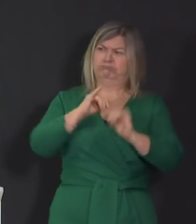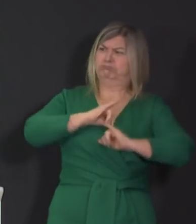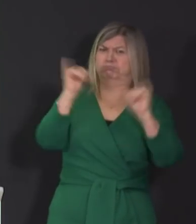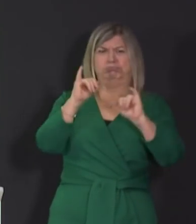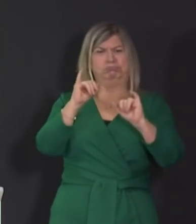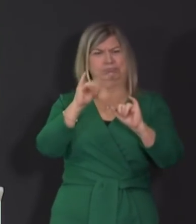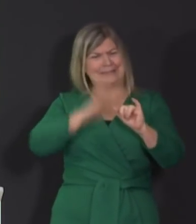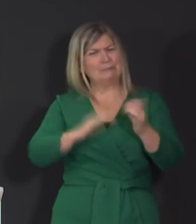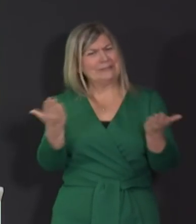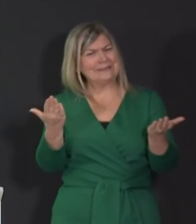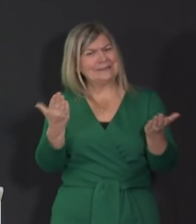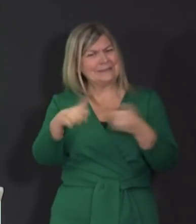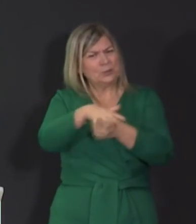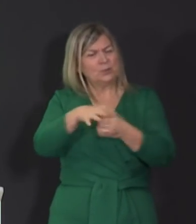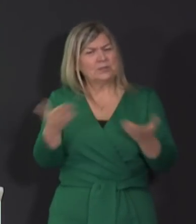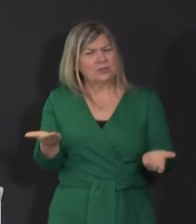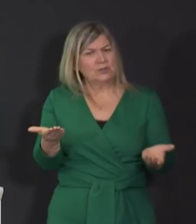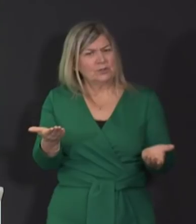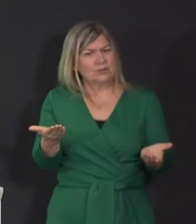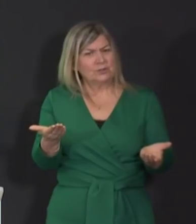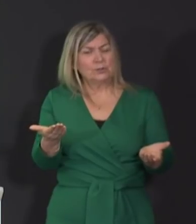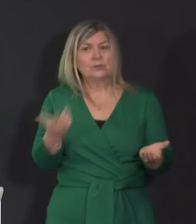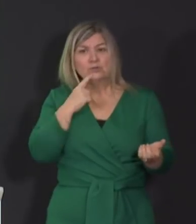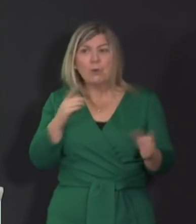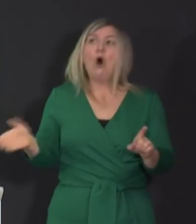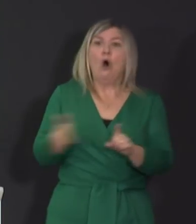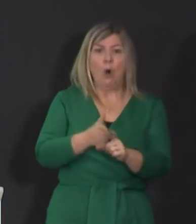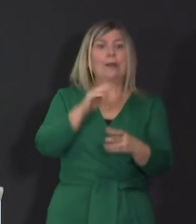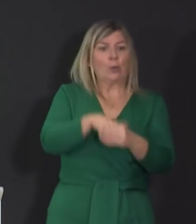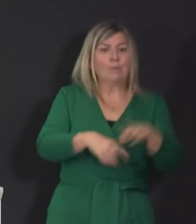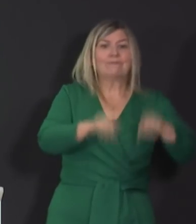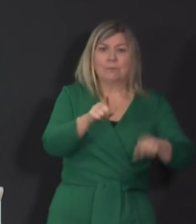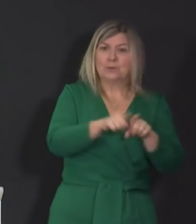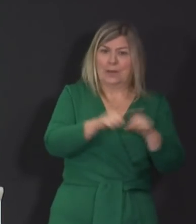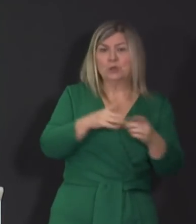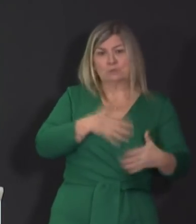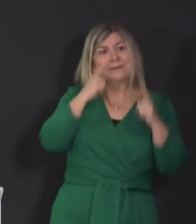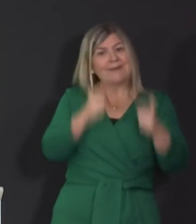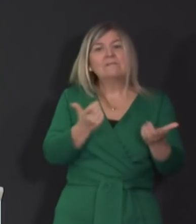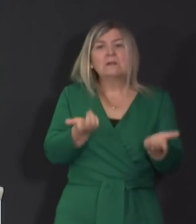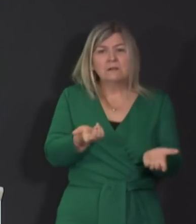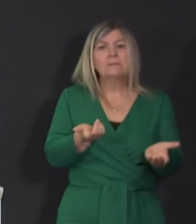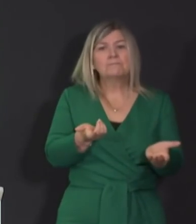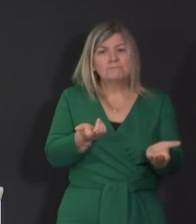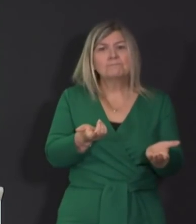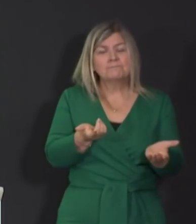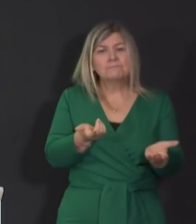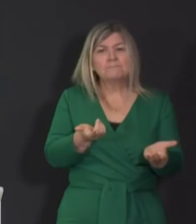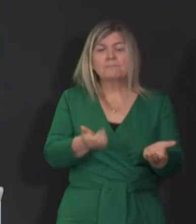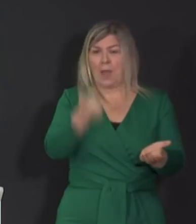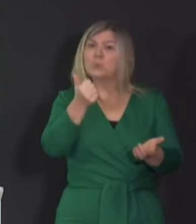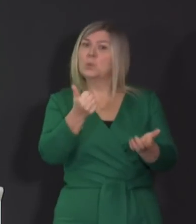right now is and why everyone, including football, should be erring on the side of caution. I know fans of other clubs